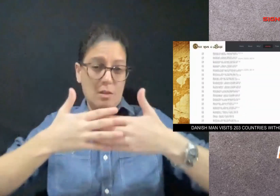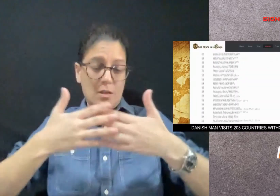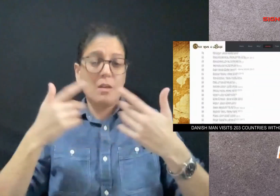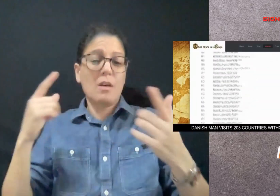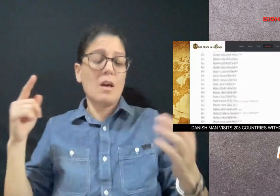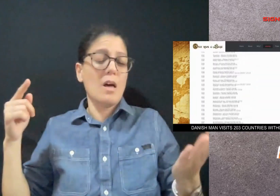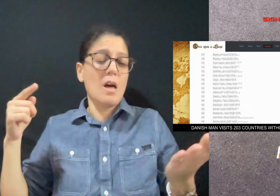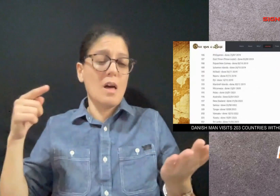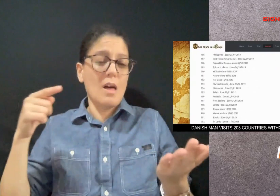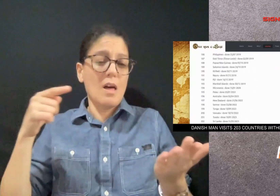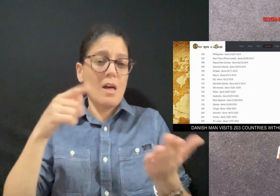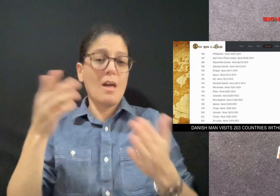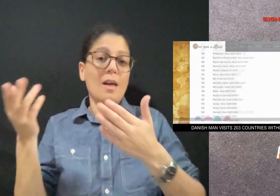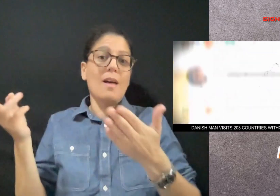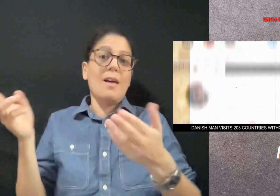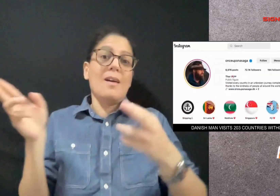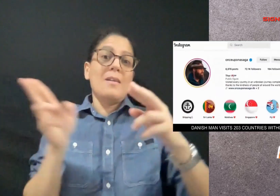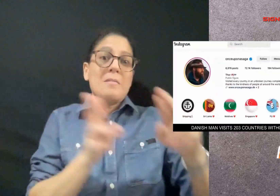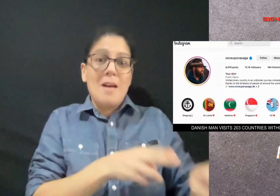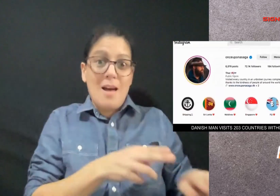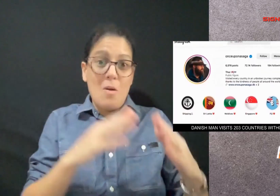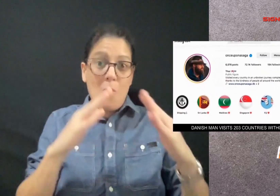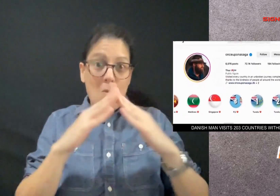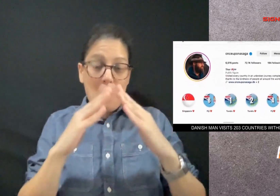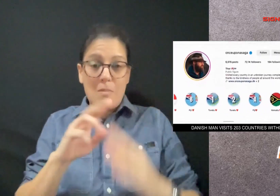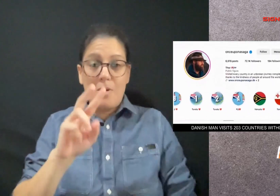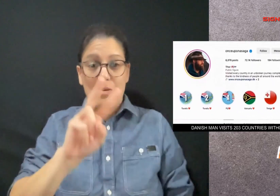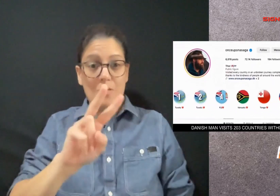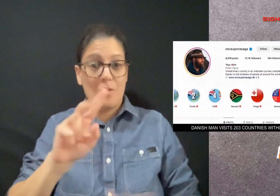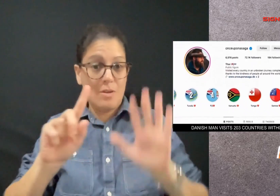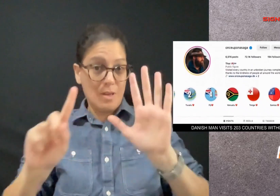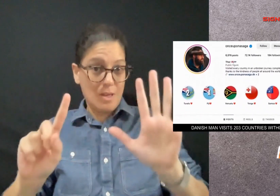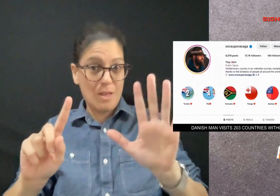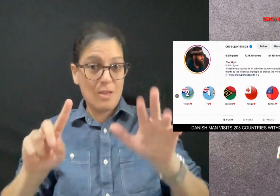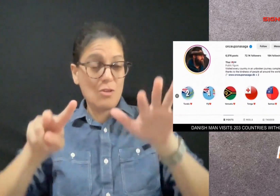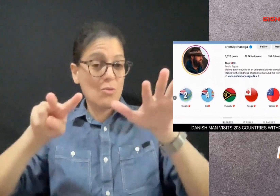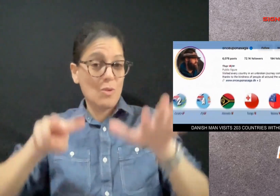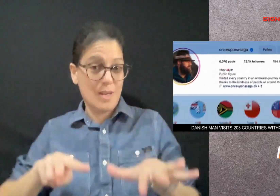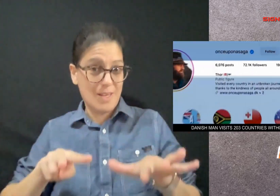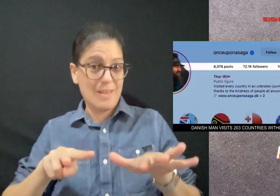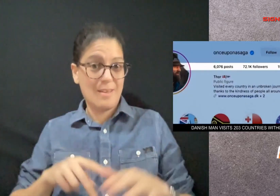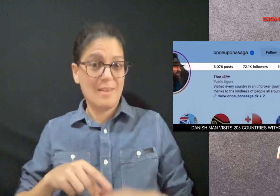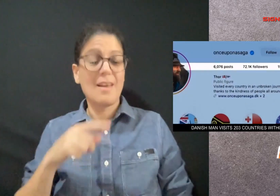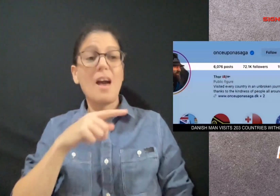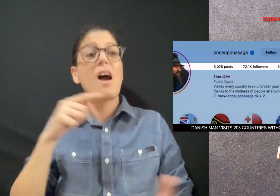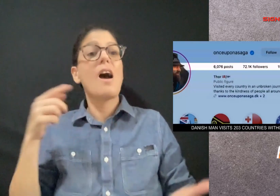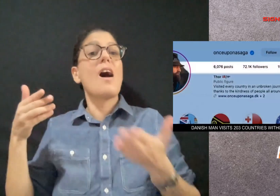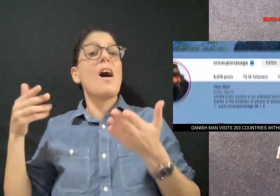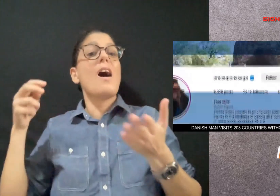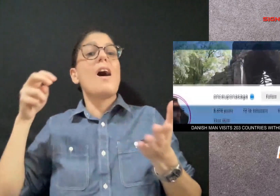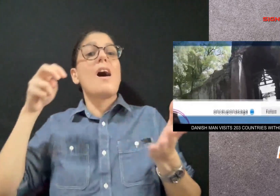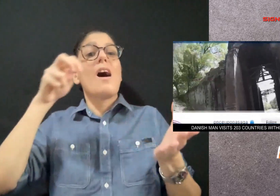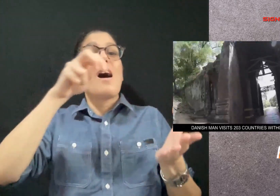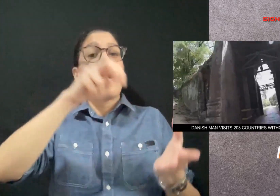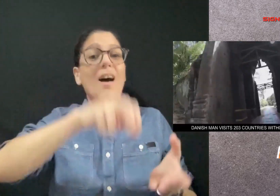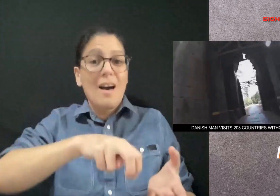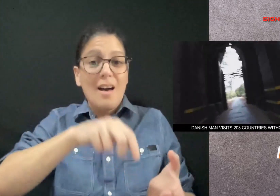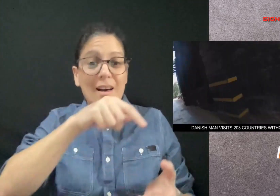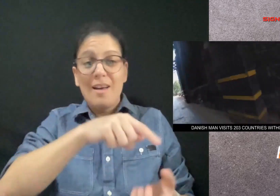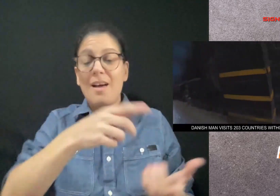for 33 days until he returned home on July 26th when he landed